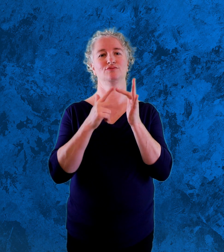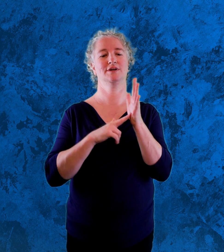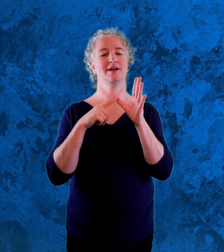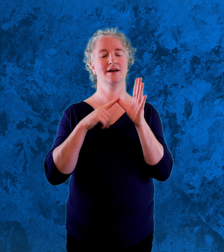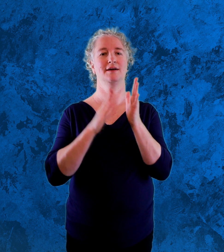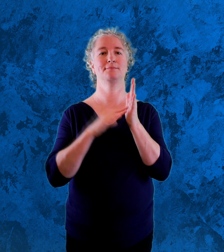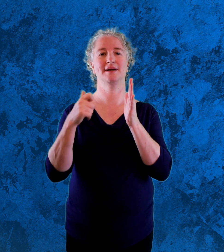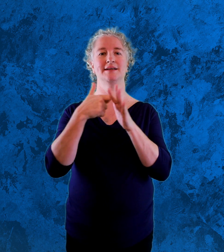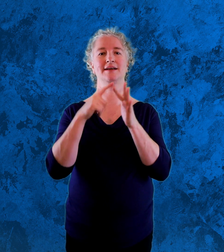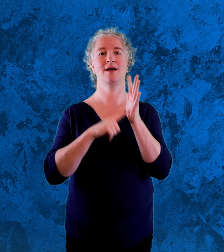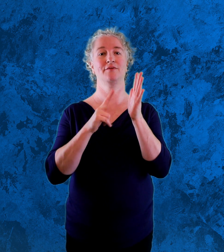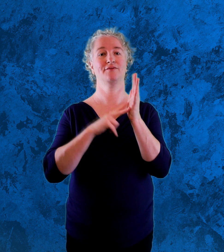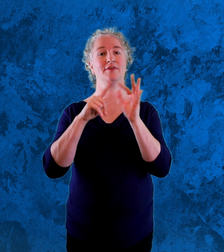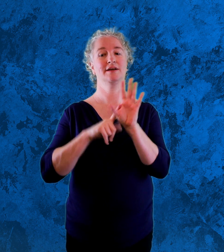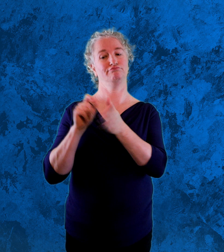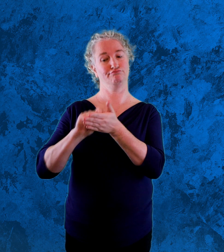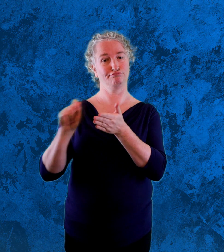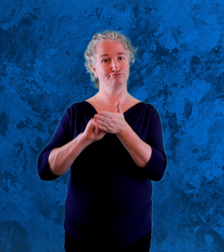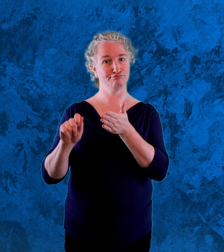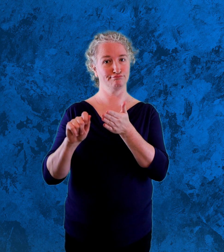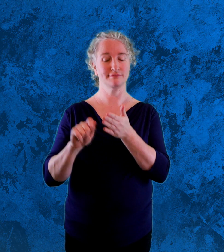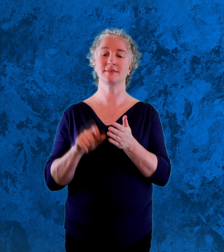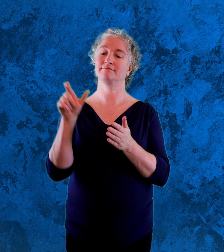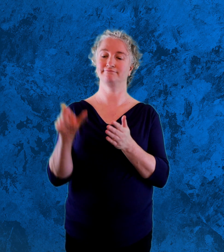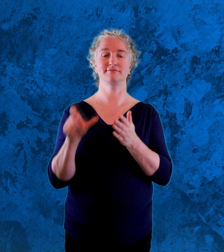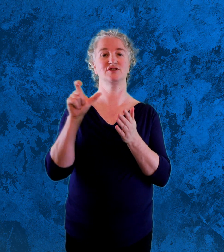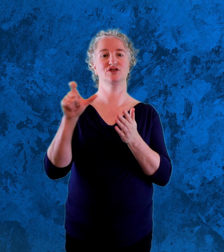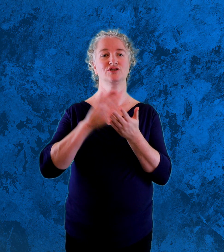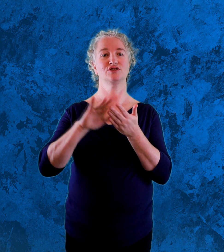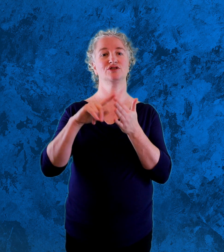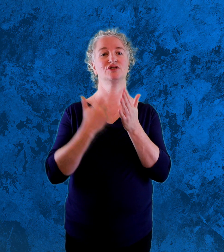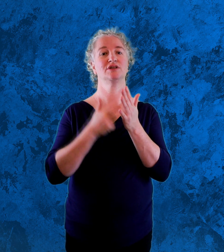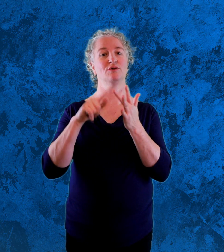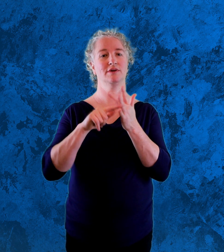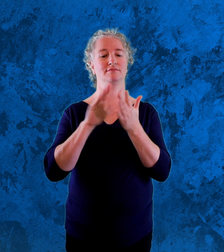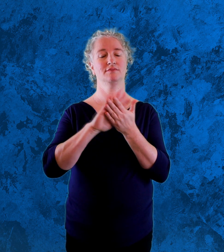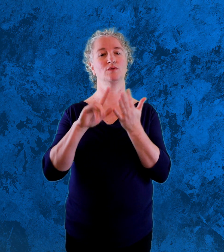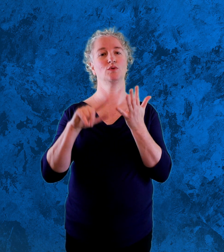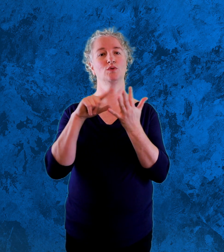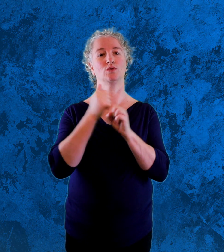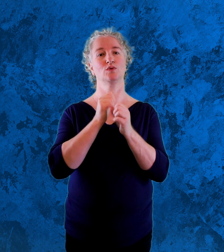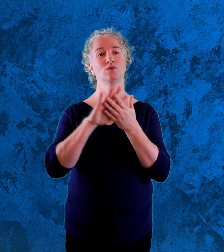Katrina McKelvie and illustrated by Cherie Hughes.